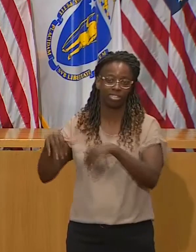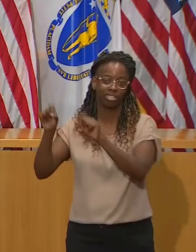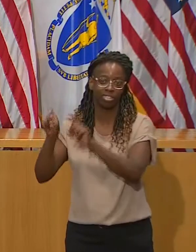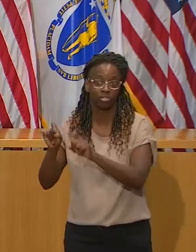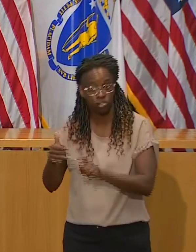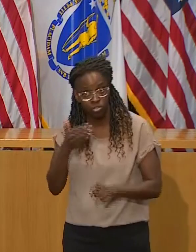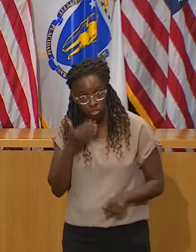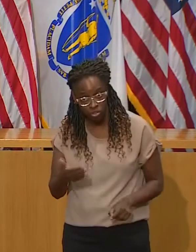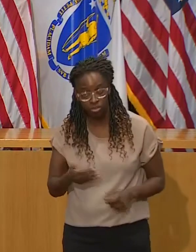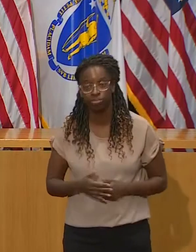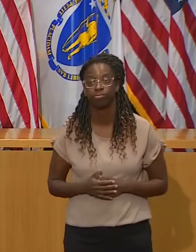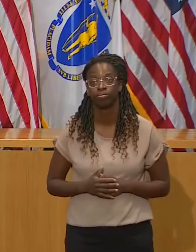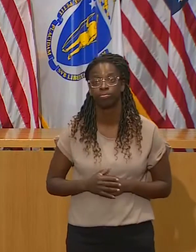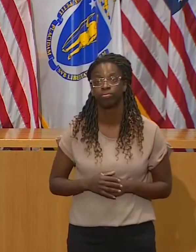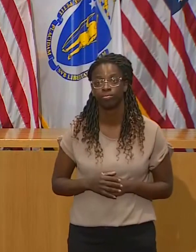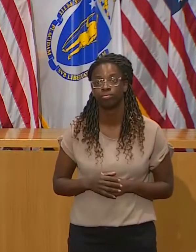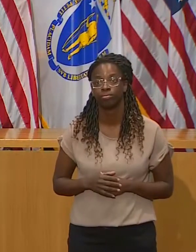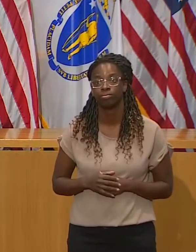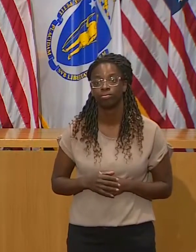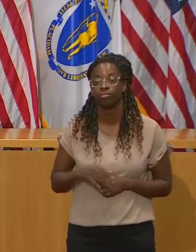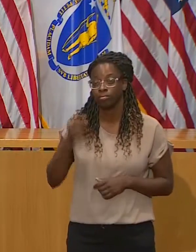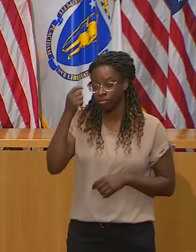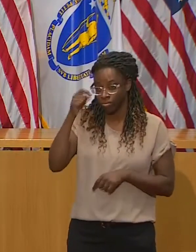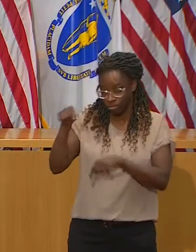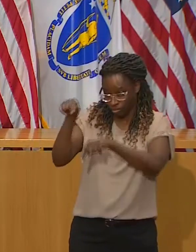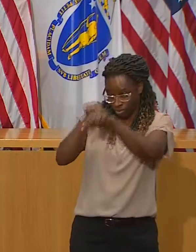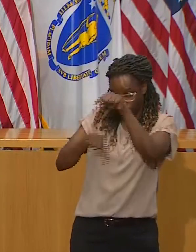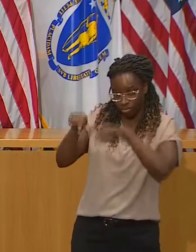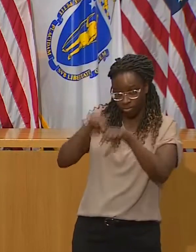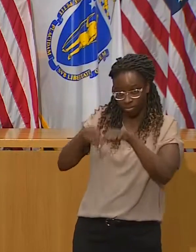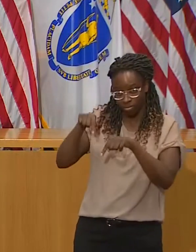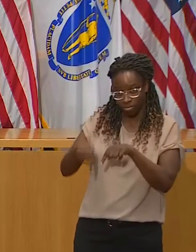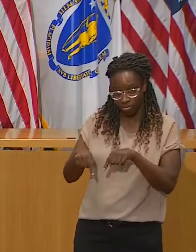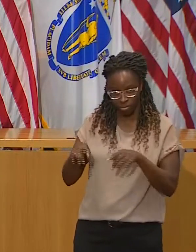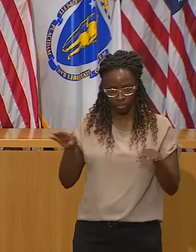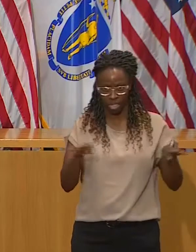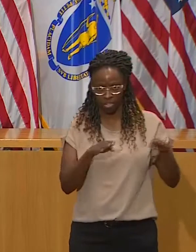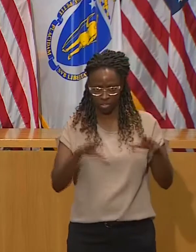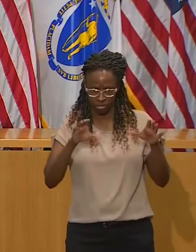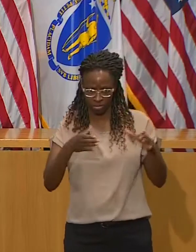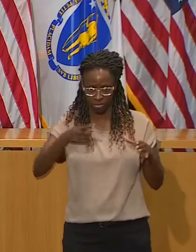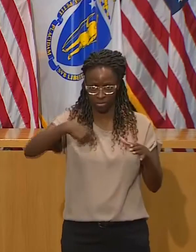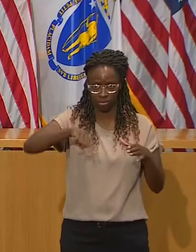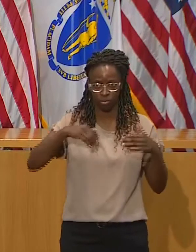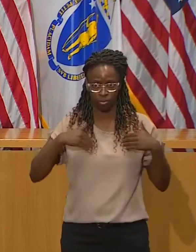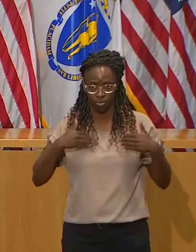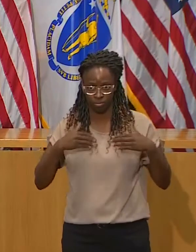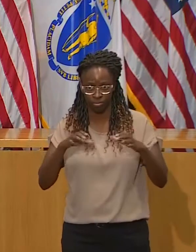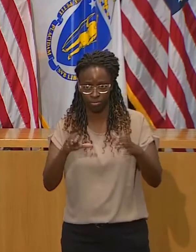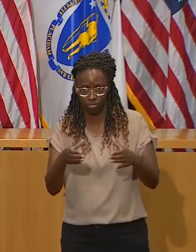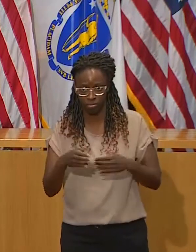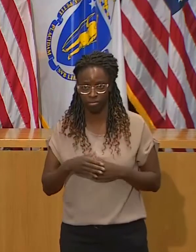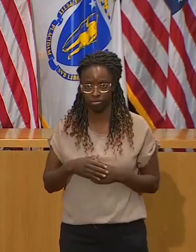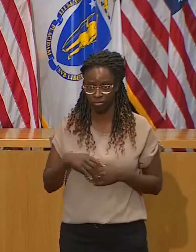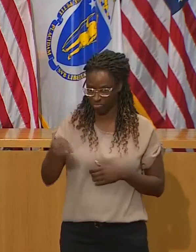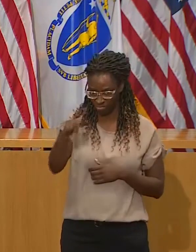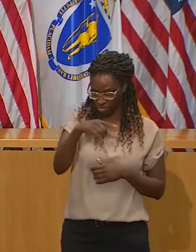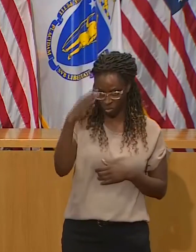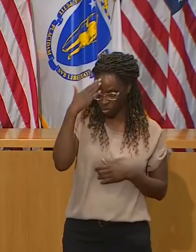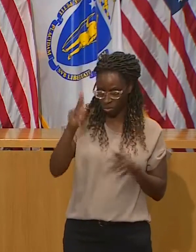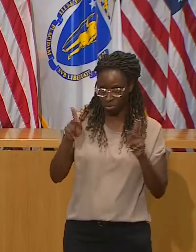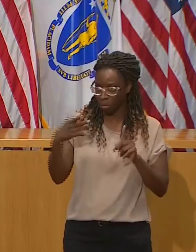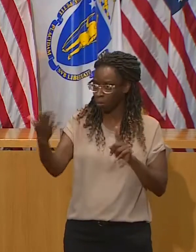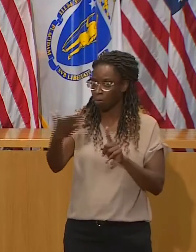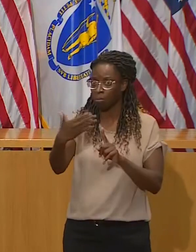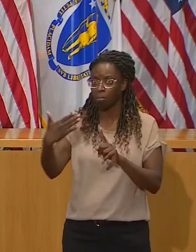that if you're going to be in some place like that, you really need to wear one of these. And I get the fact that when you